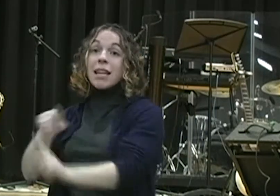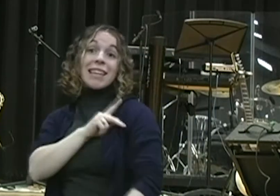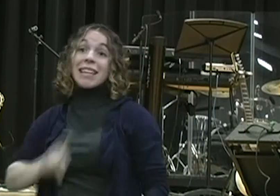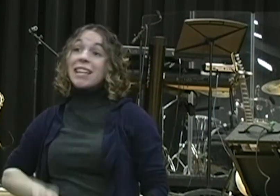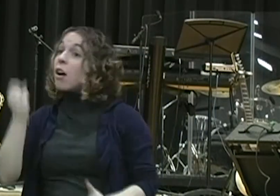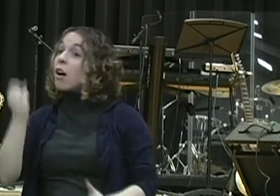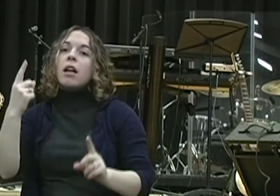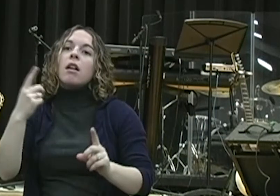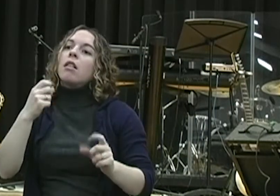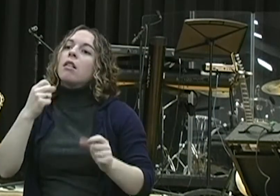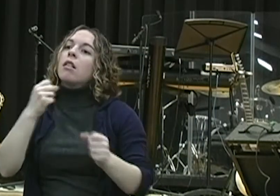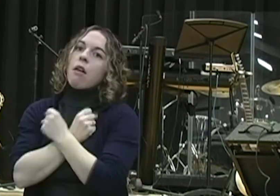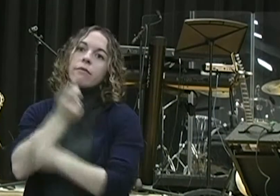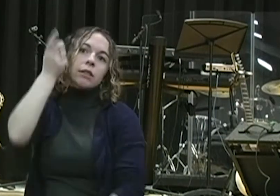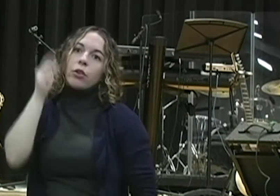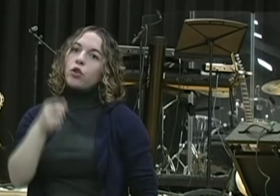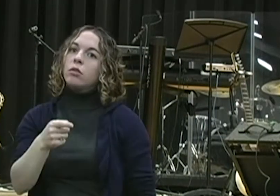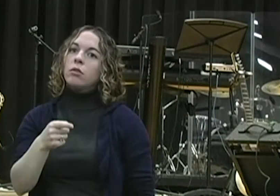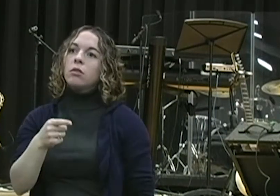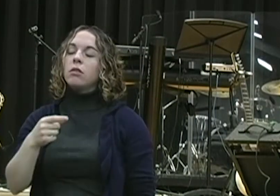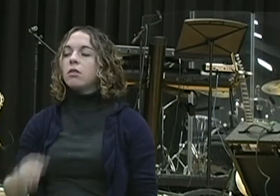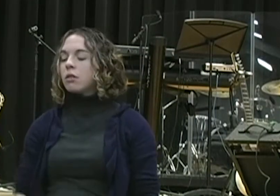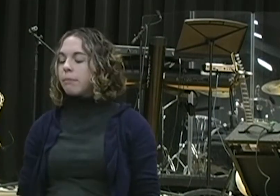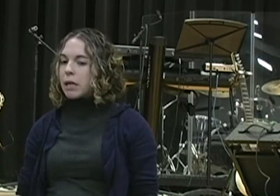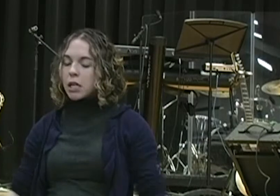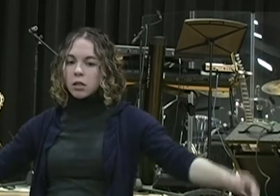could not find a loophole and he had to throw Daniel into the lion's den.